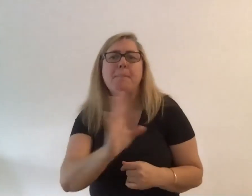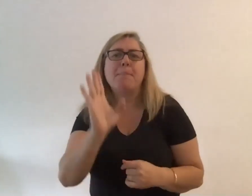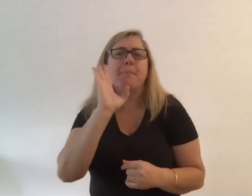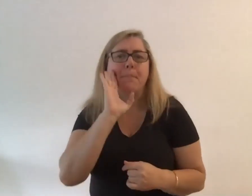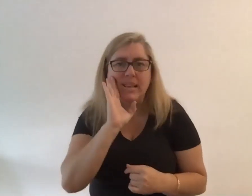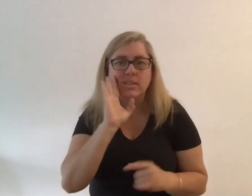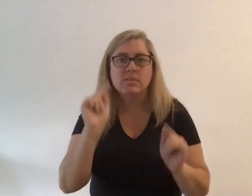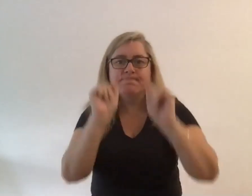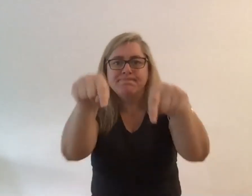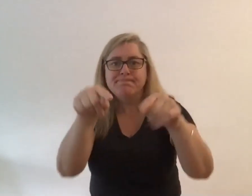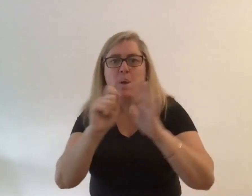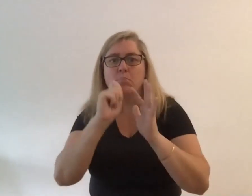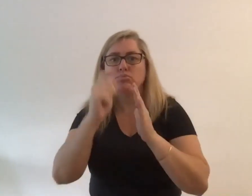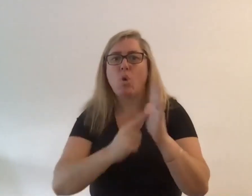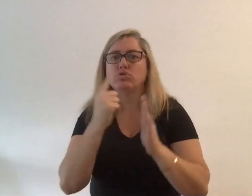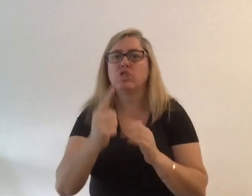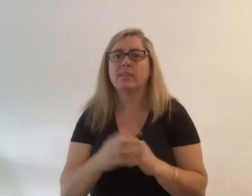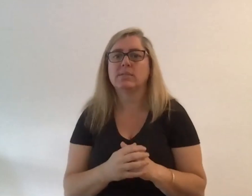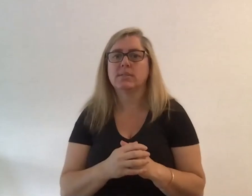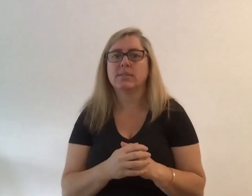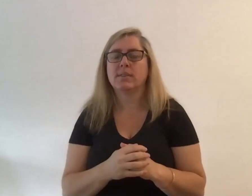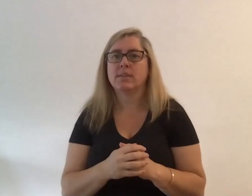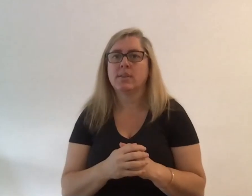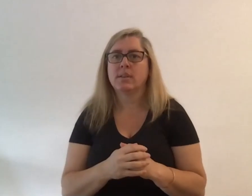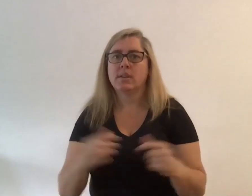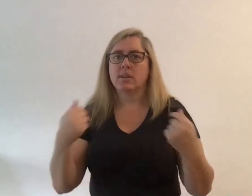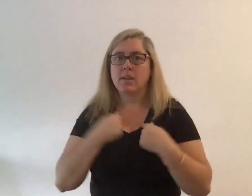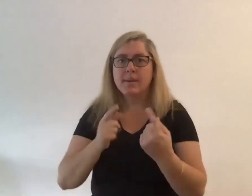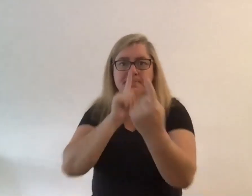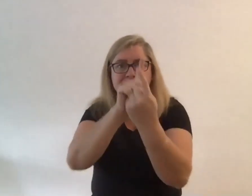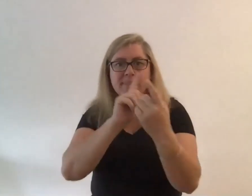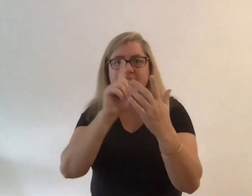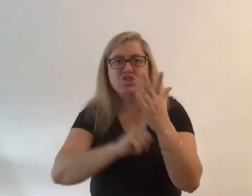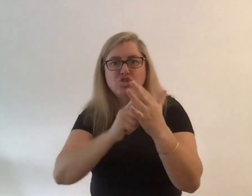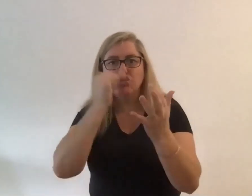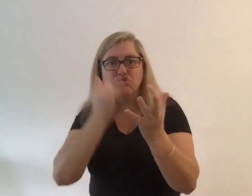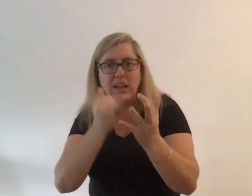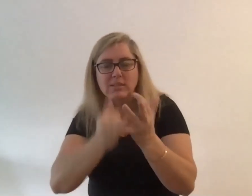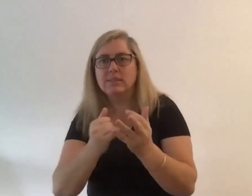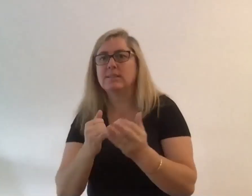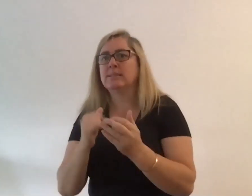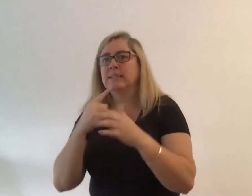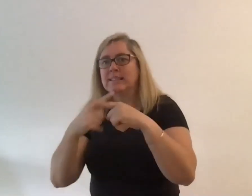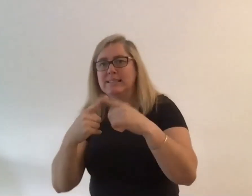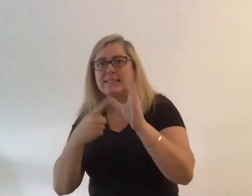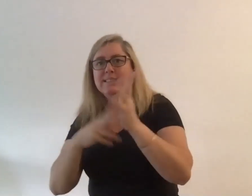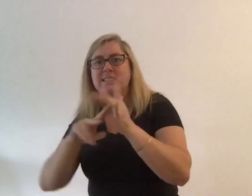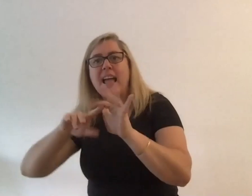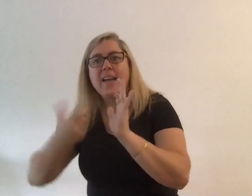i miss you know meeting jess and Xavier and hadley and that that doing part i really really